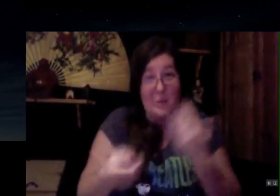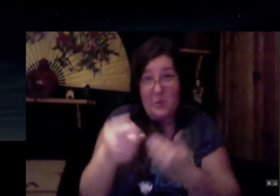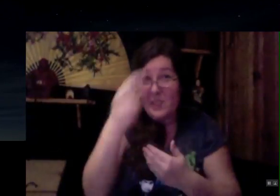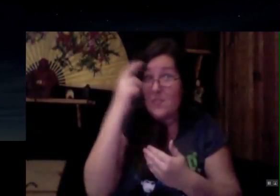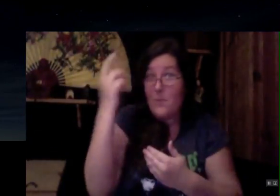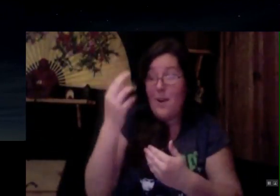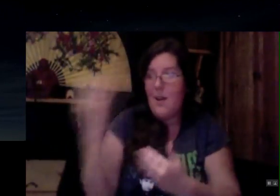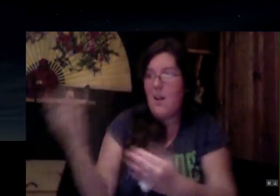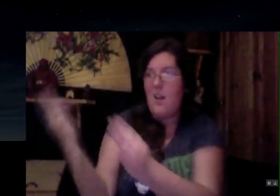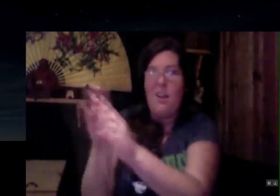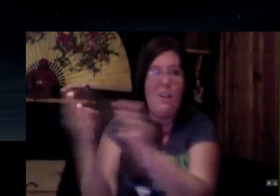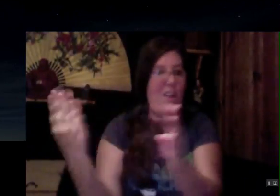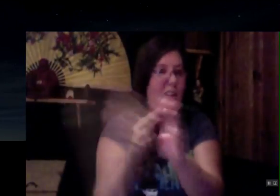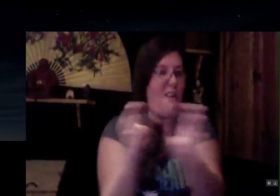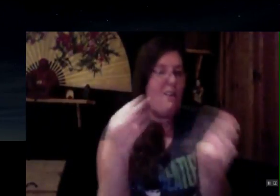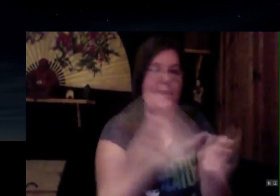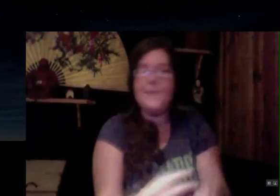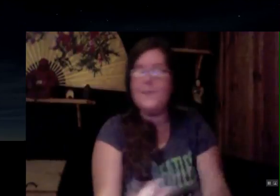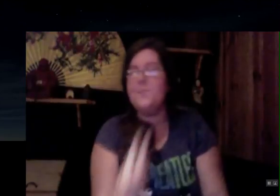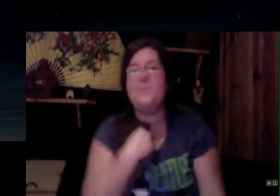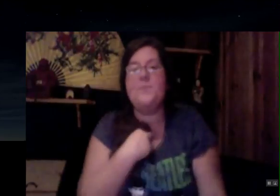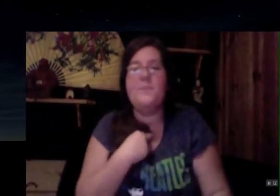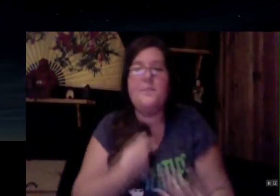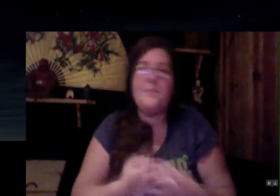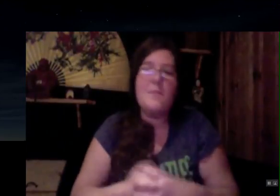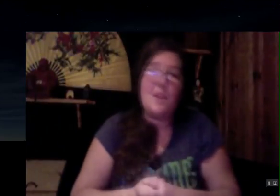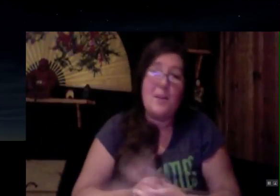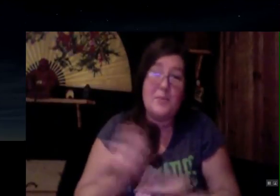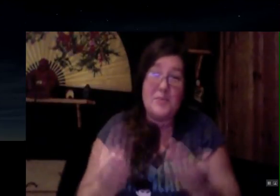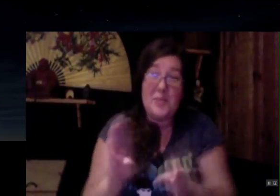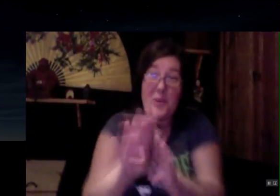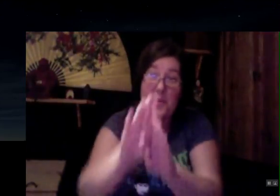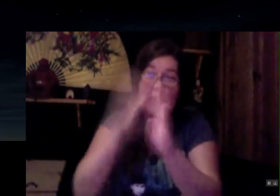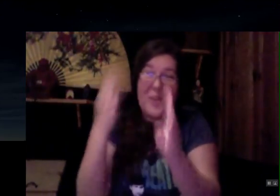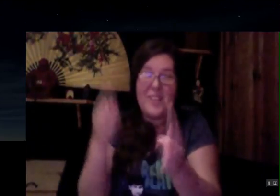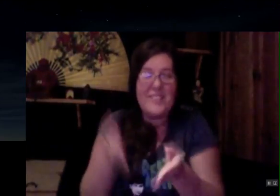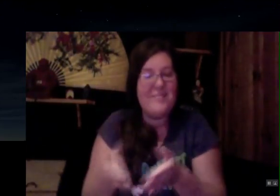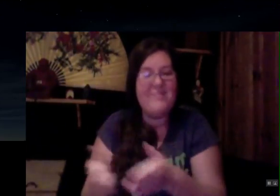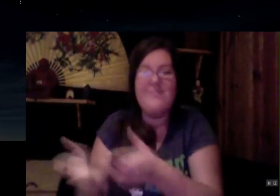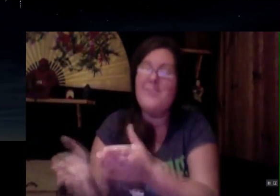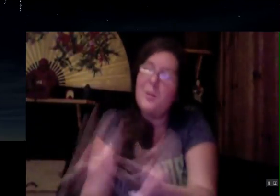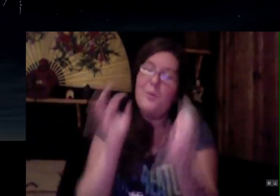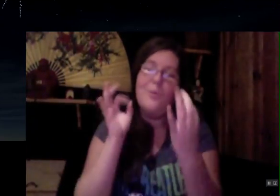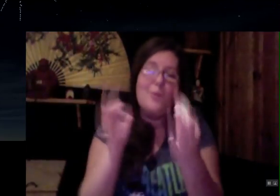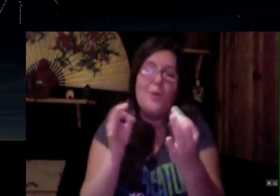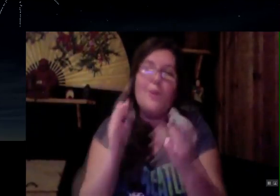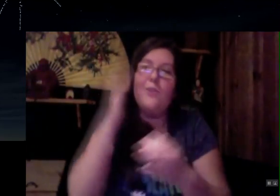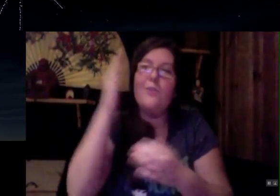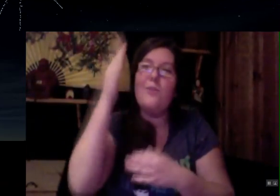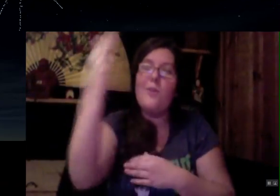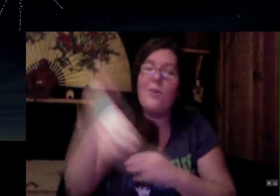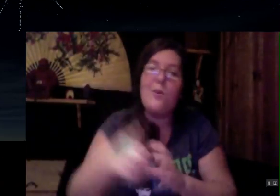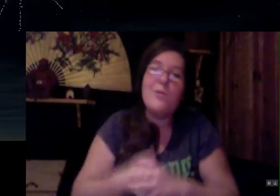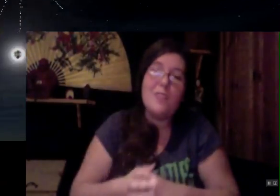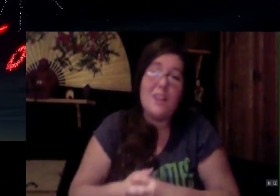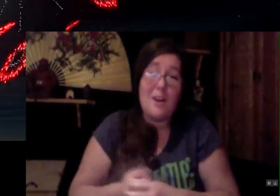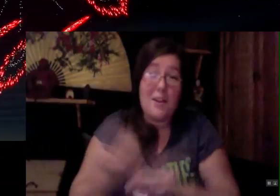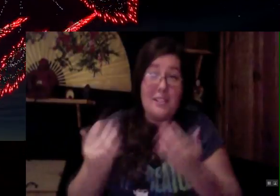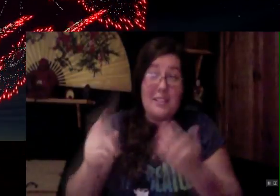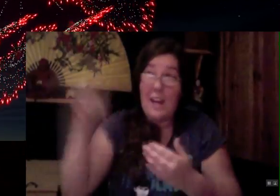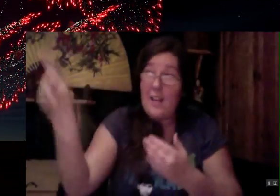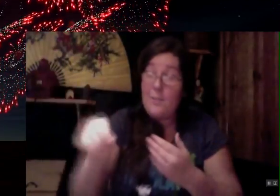Maybe a reason why all the doors are closed. So you could open one that leads you to the perfect road.